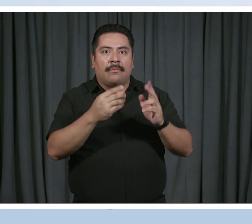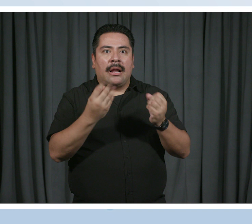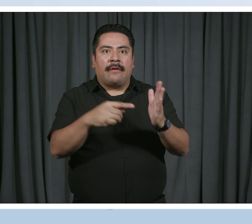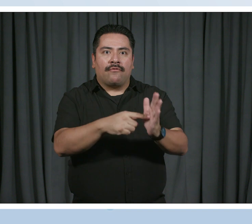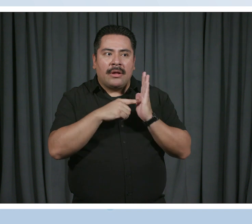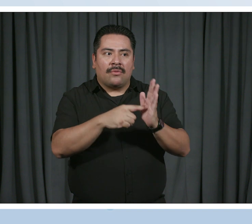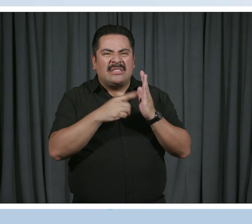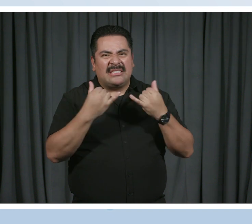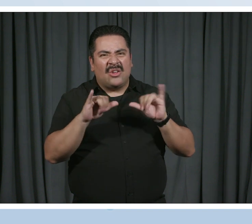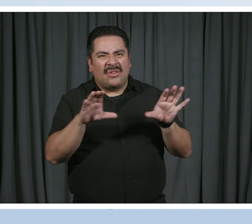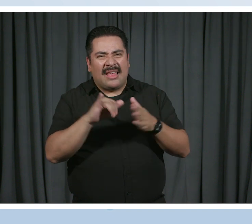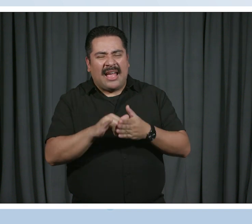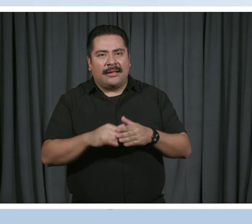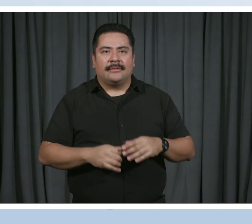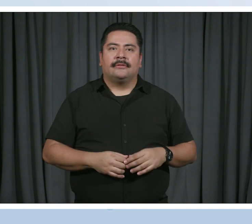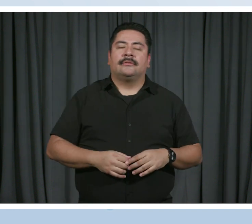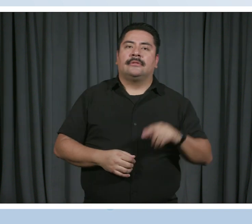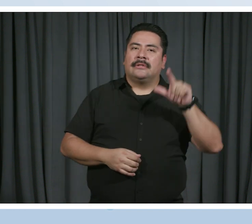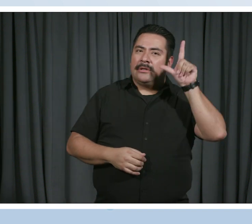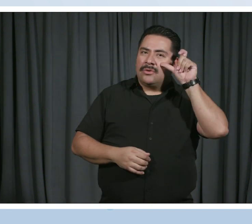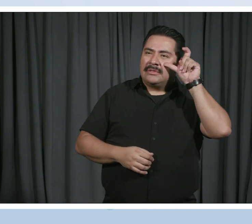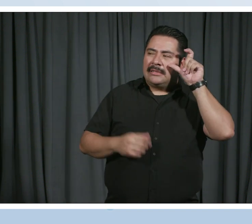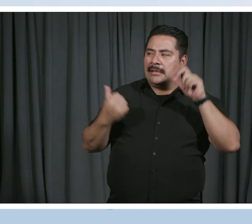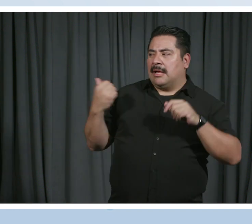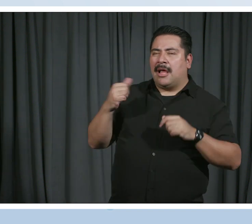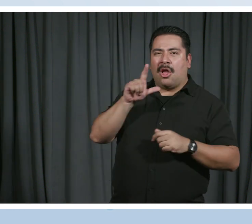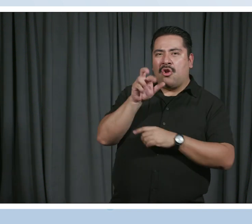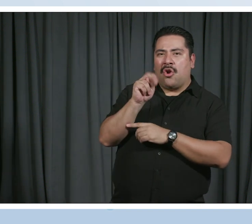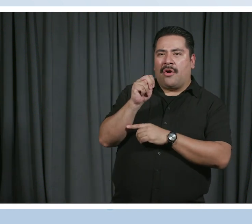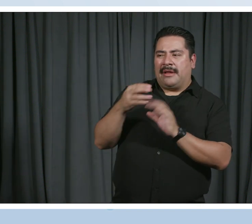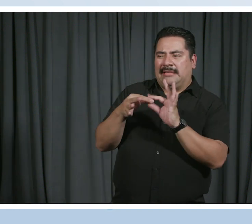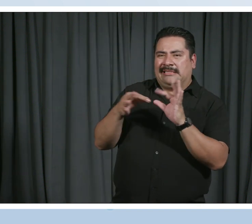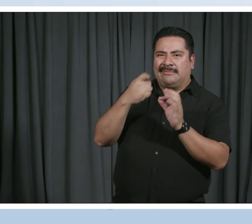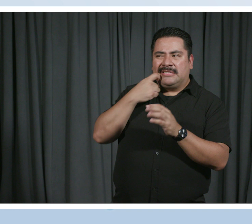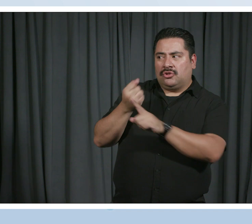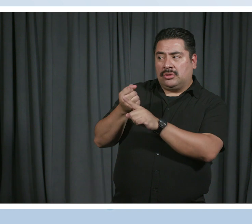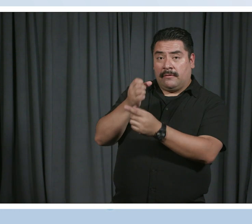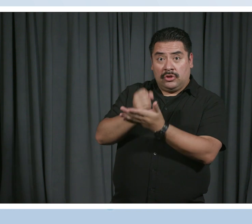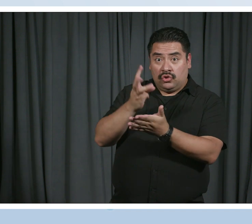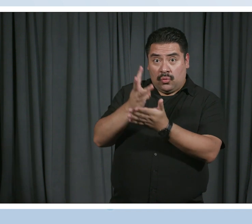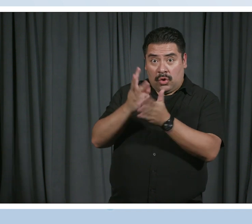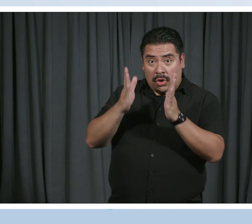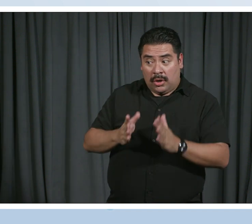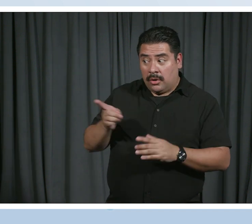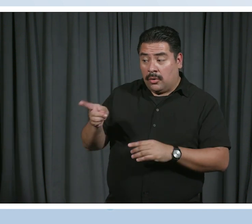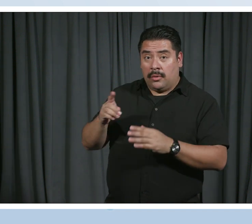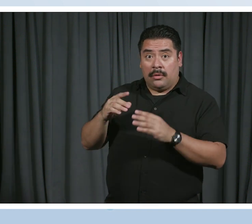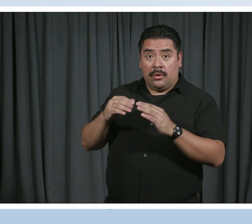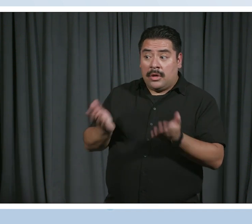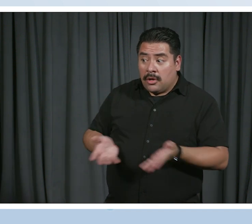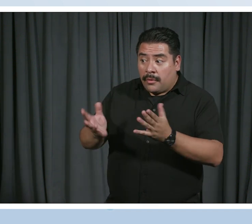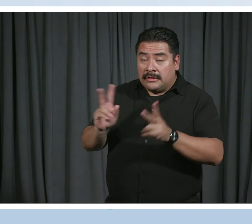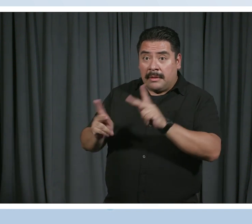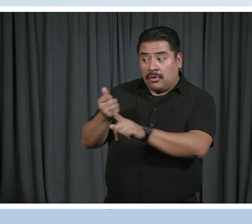still kind of what I do. Yeah, I know that Lauren mentioned in your bio that you're a social worker. Do you encourage any of the people that you counsel or you